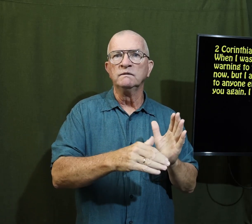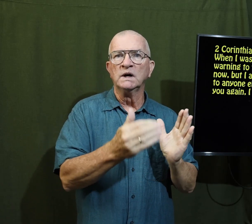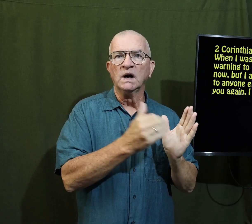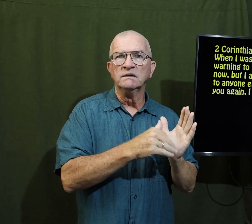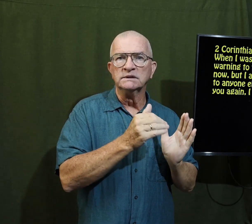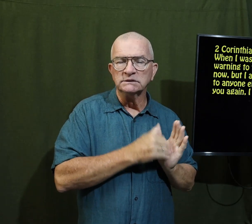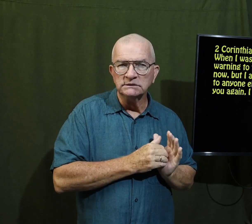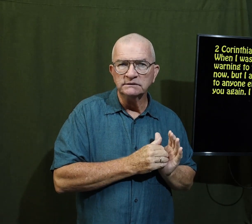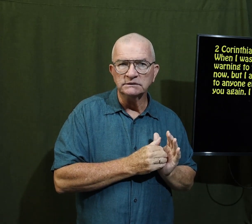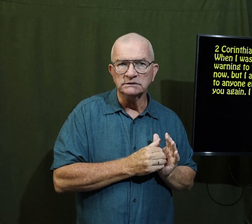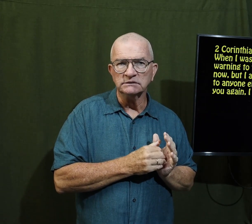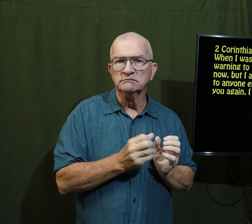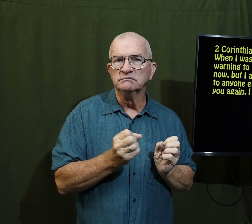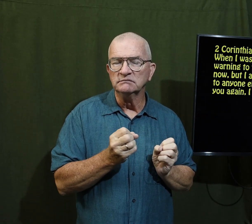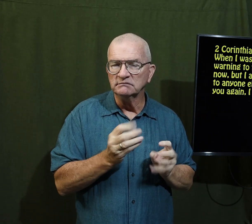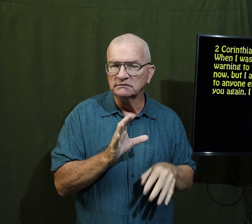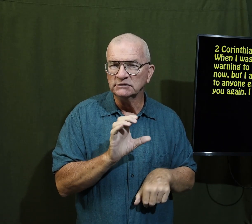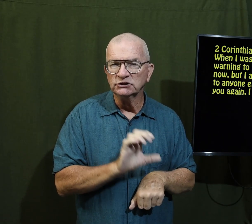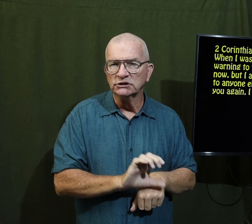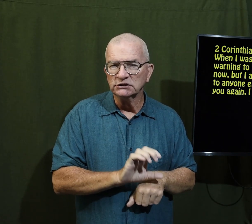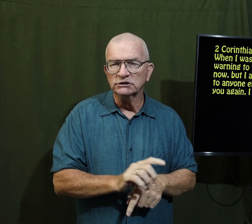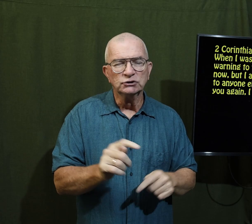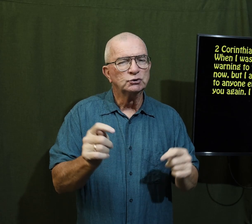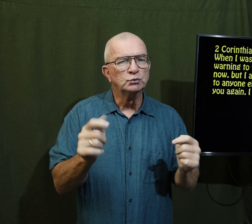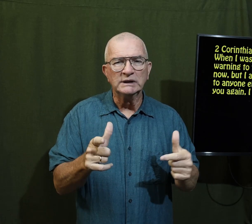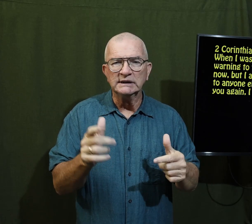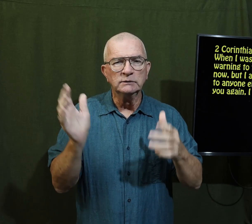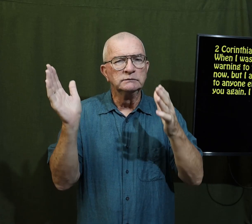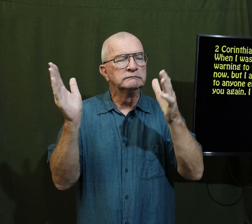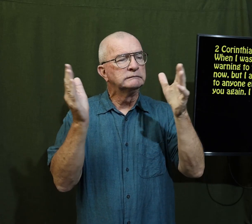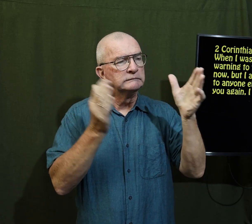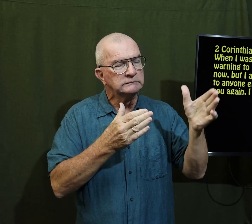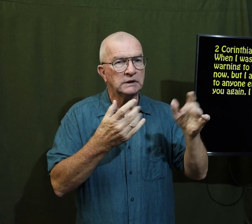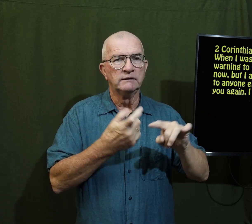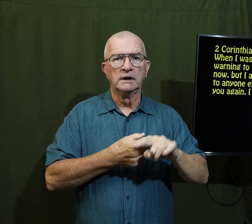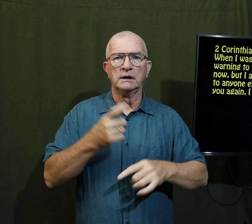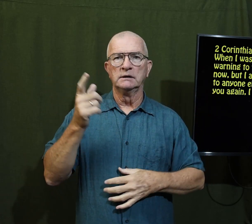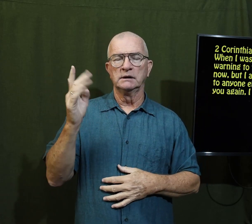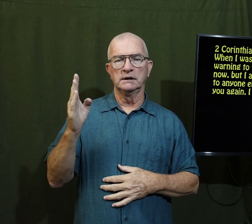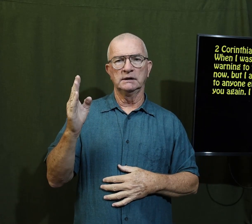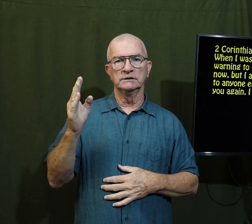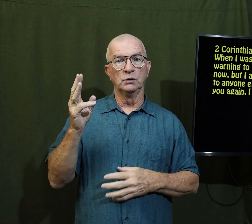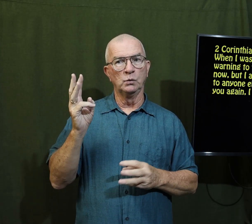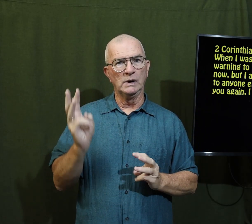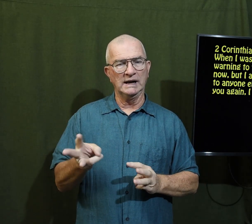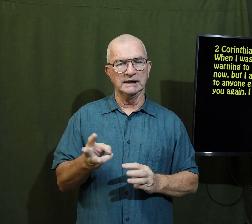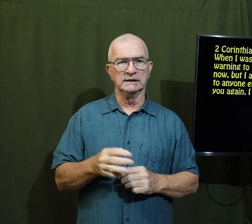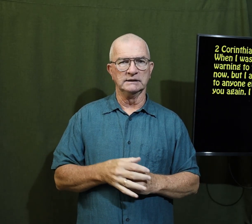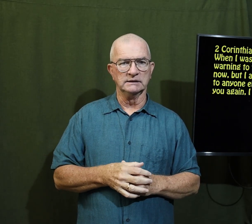happening over and over in many churches. They quickly turned from God's way.